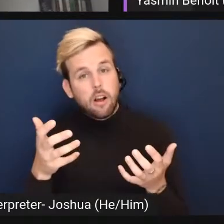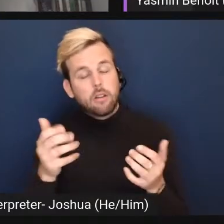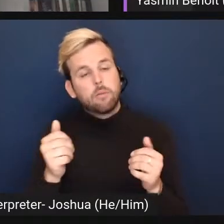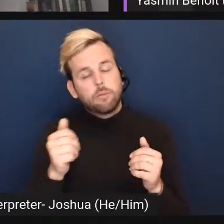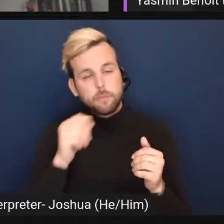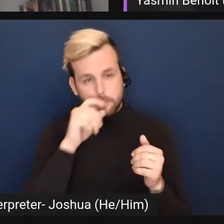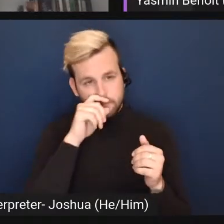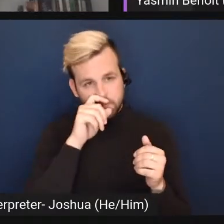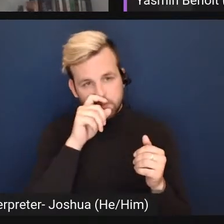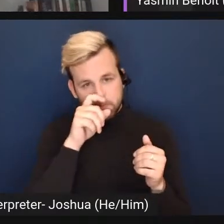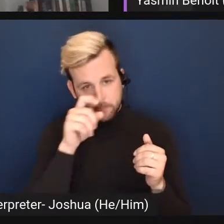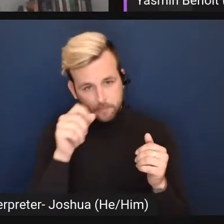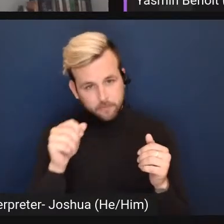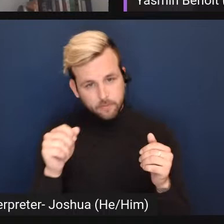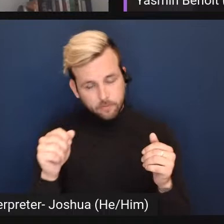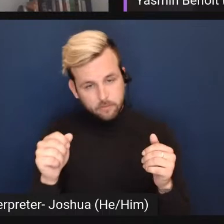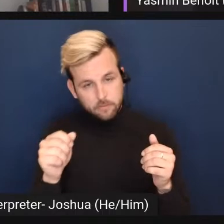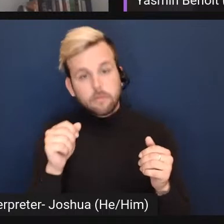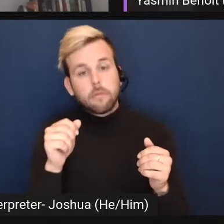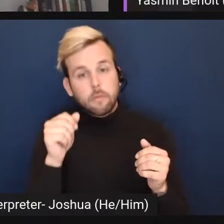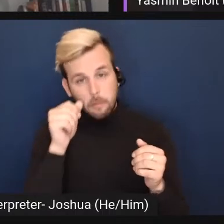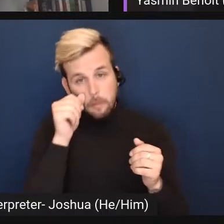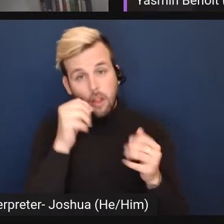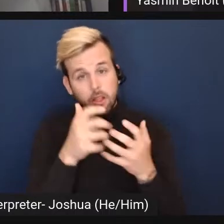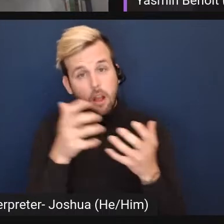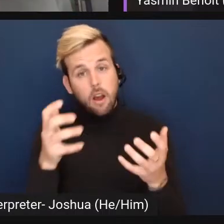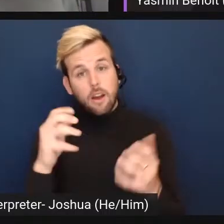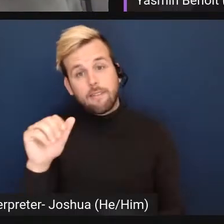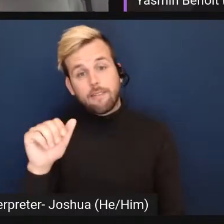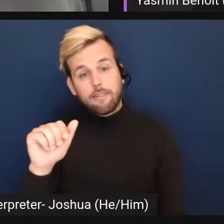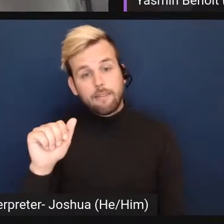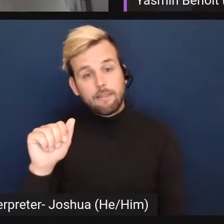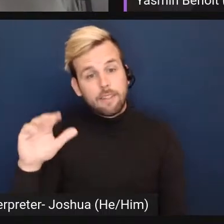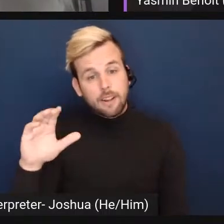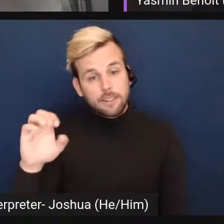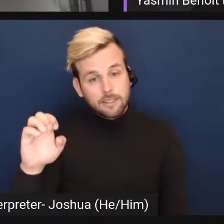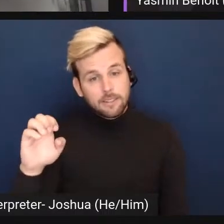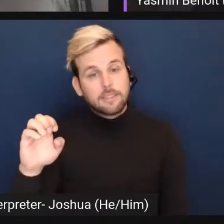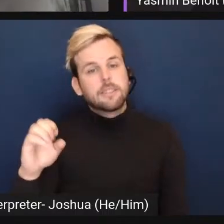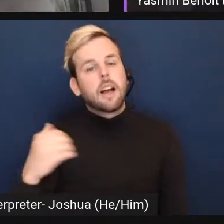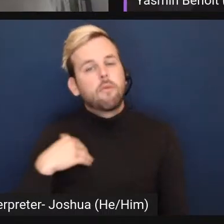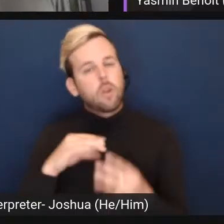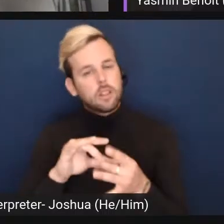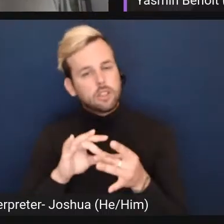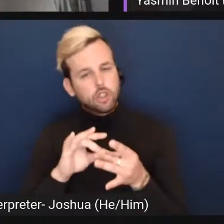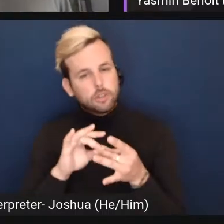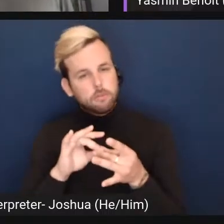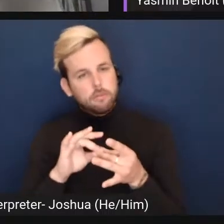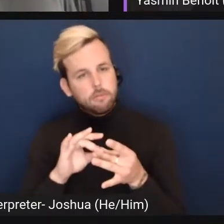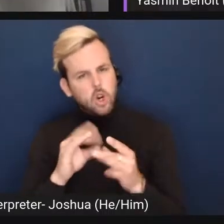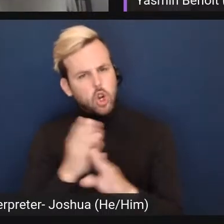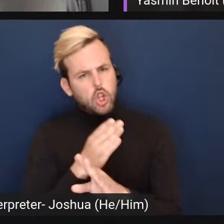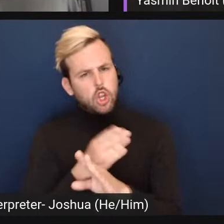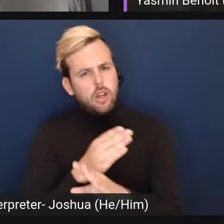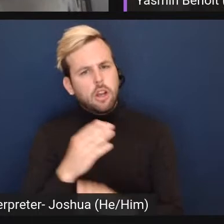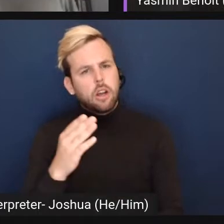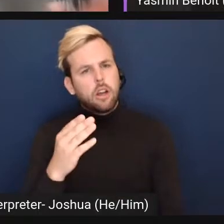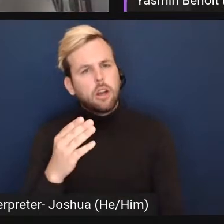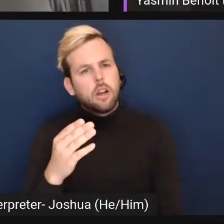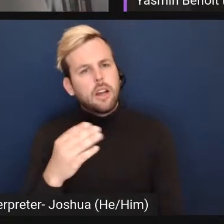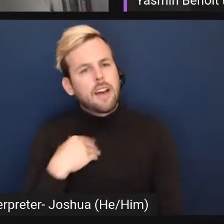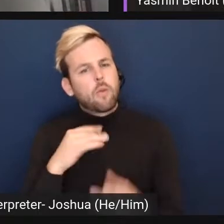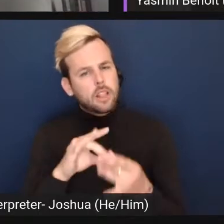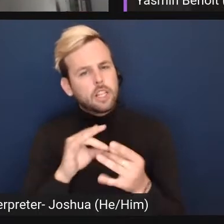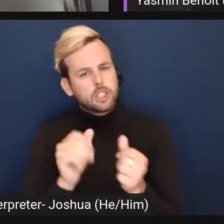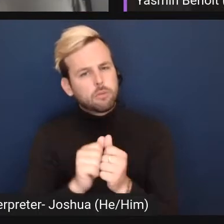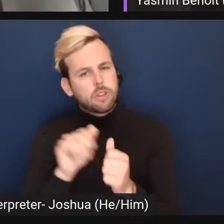um that a lot of aces had a relationship i think early on it was had a relationship with sexuality so